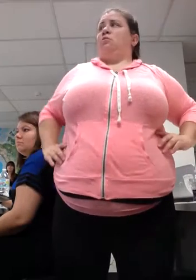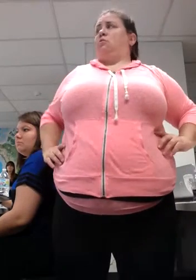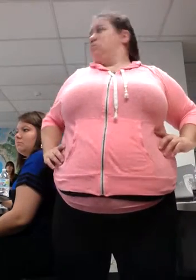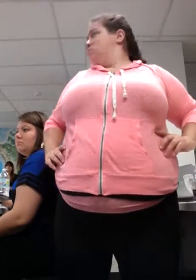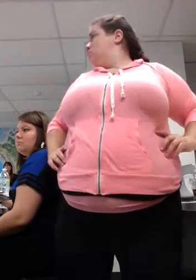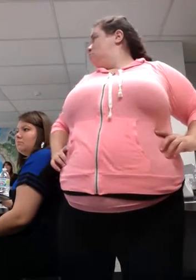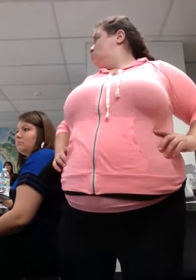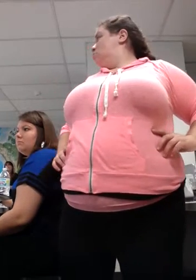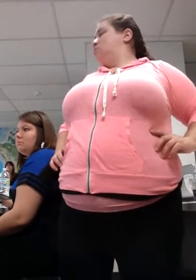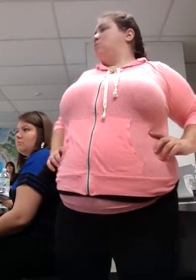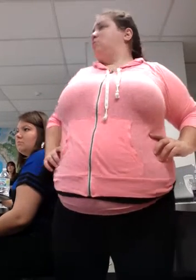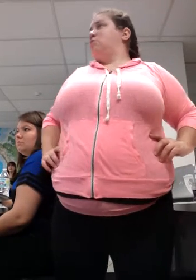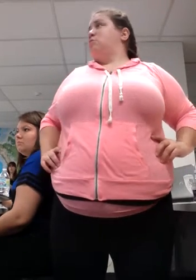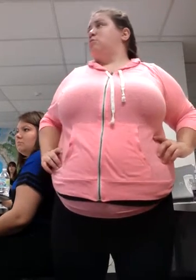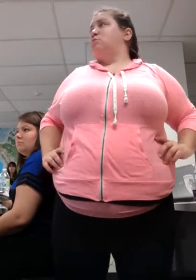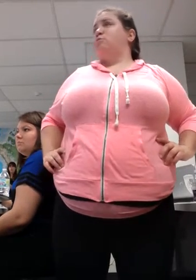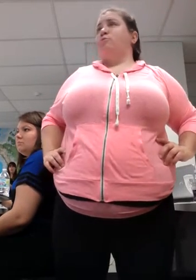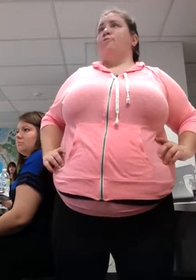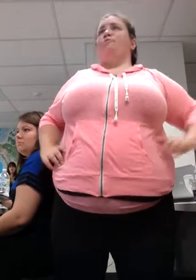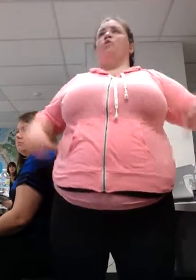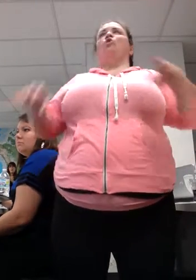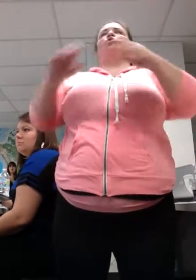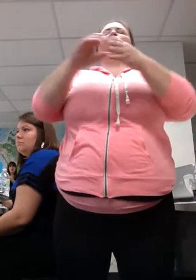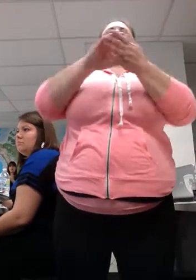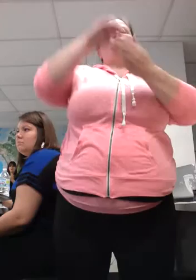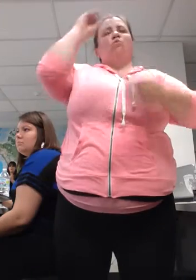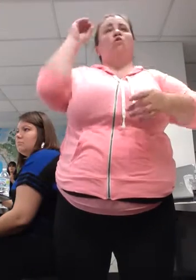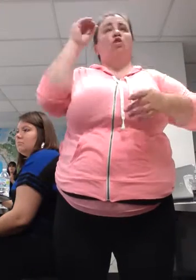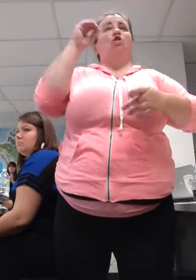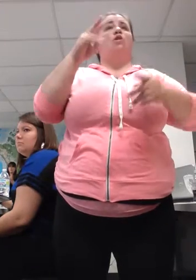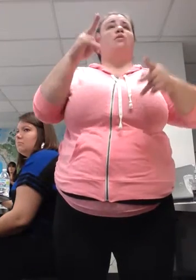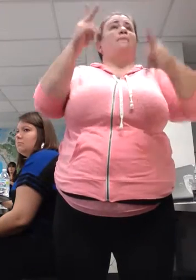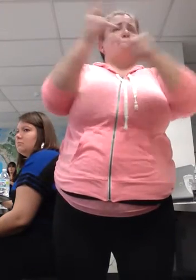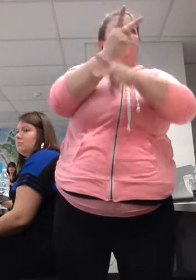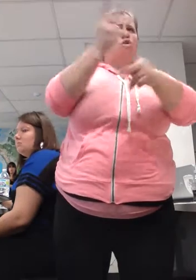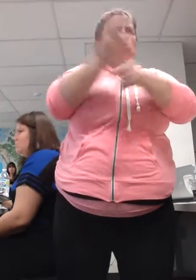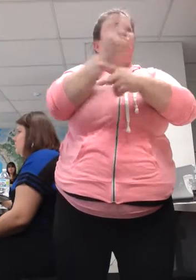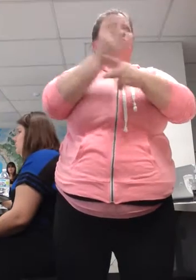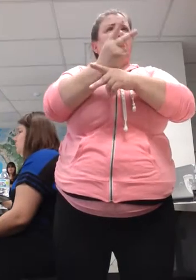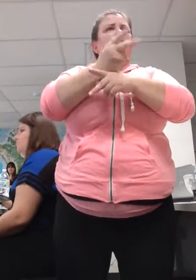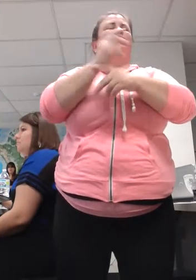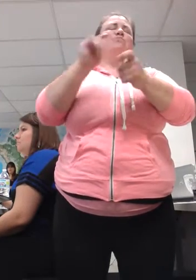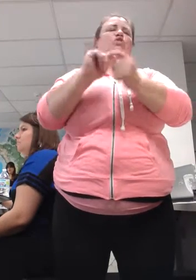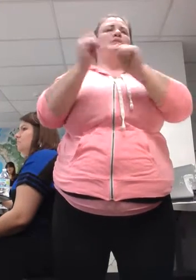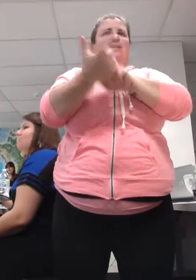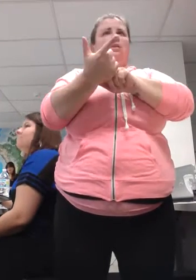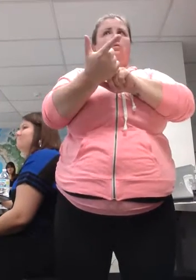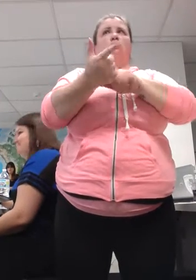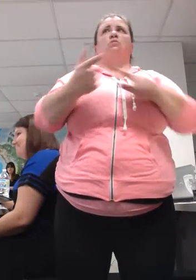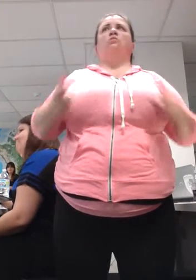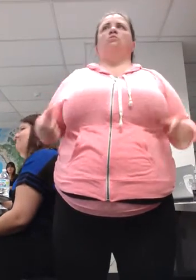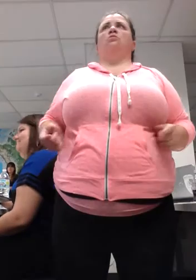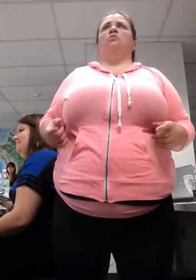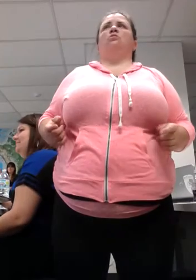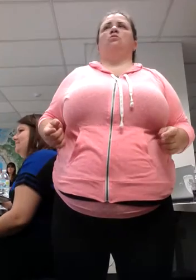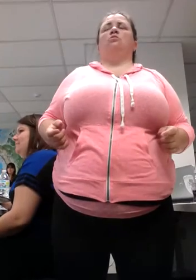You will learn how to produce that when you hit transliteration class. With me, your junior year.